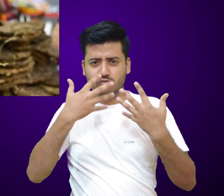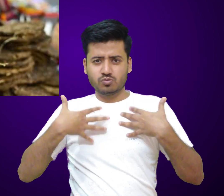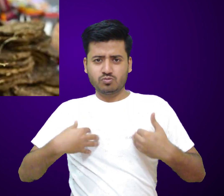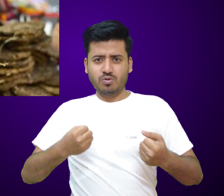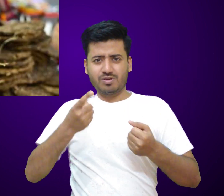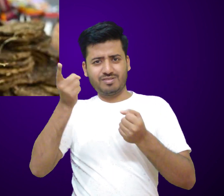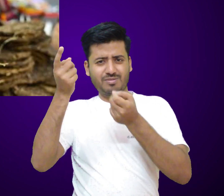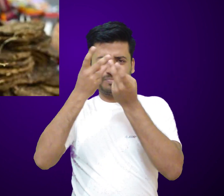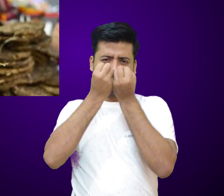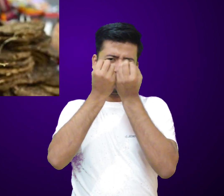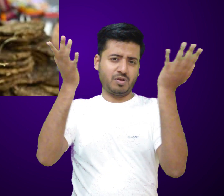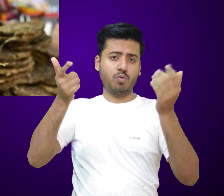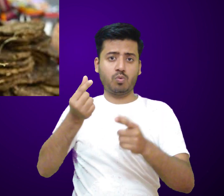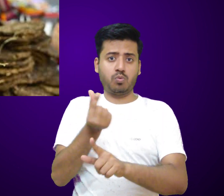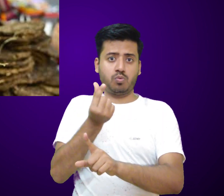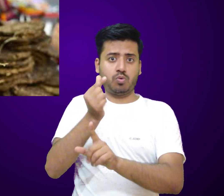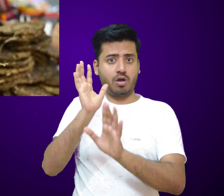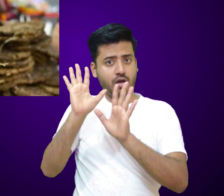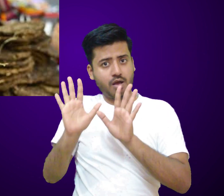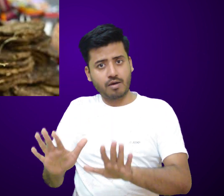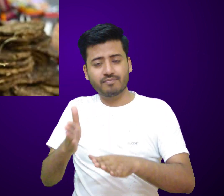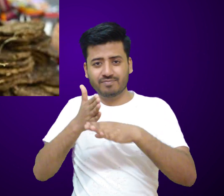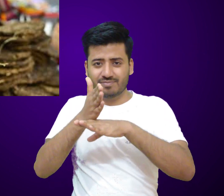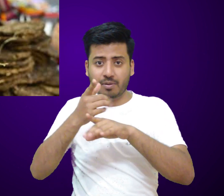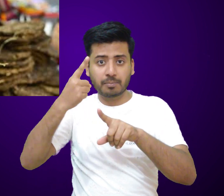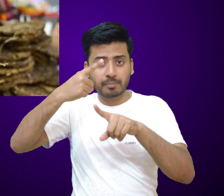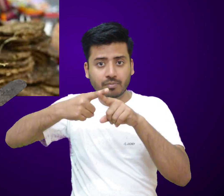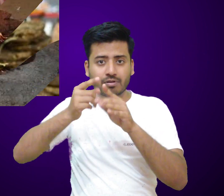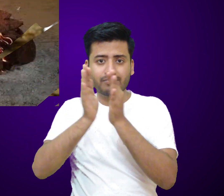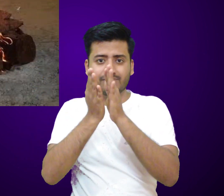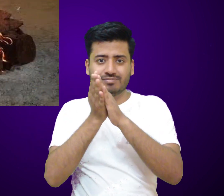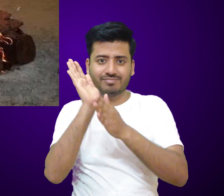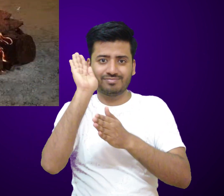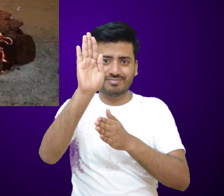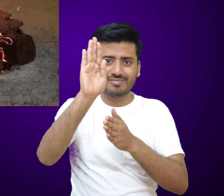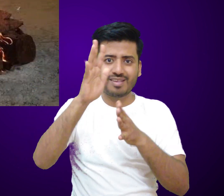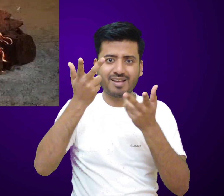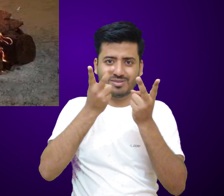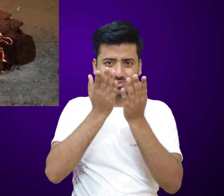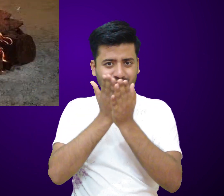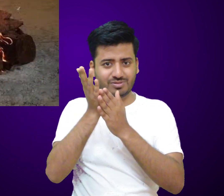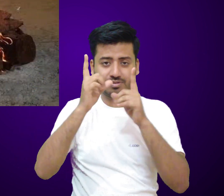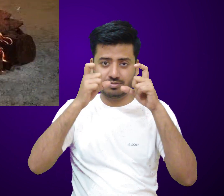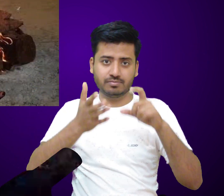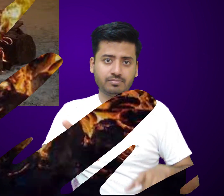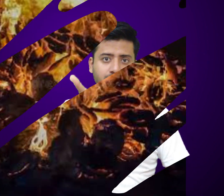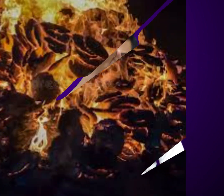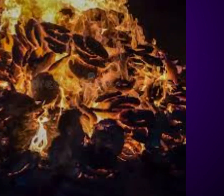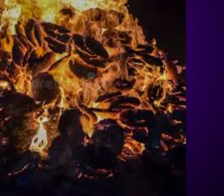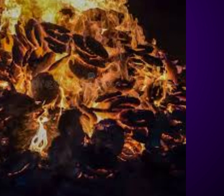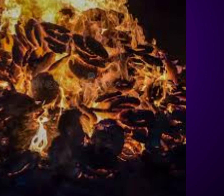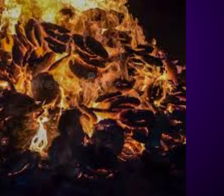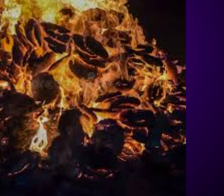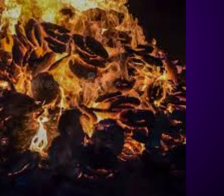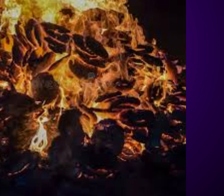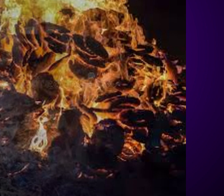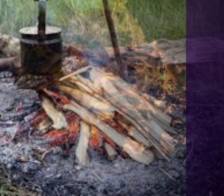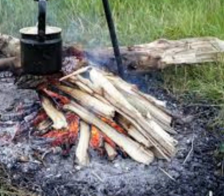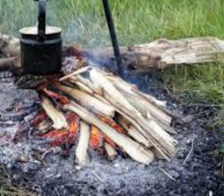the gas isn't burning fully, releasing unburnt fuel and potentially harmful gases like carbon monoxide. Inefficient cooking.